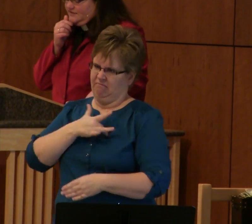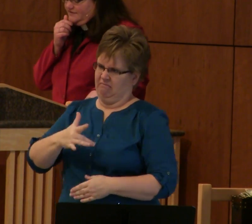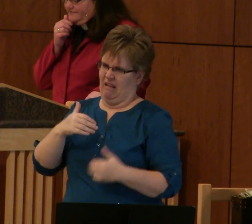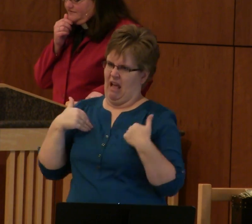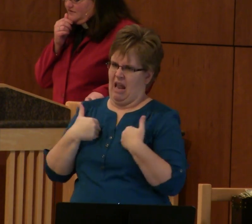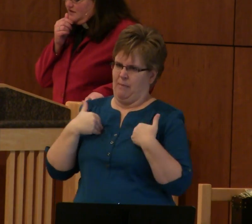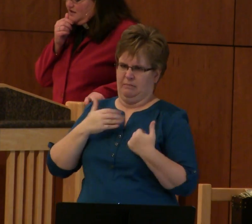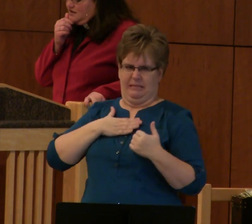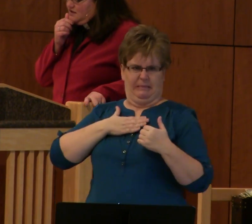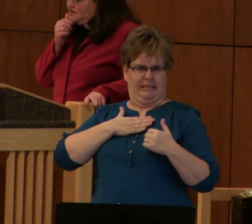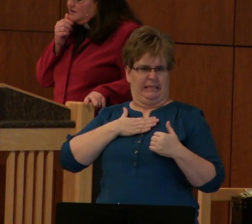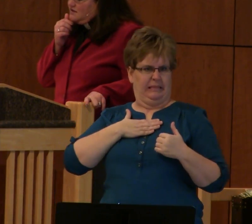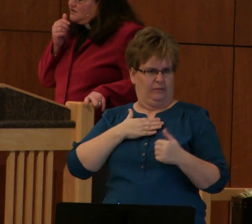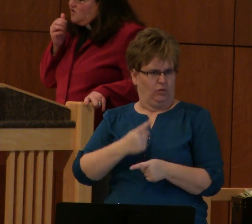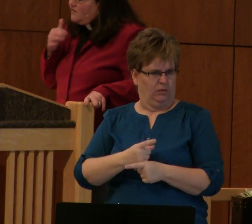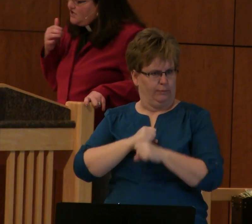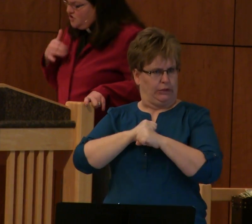the animals.